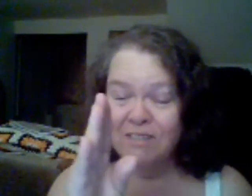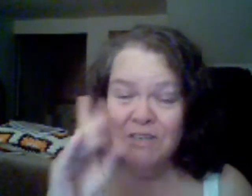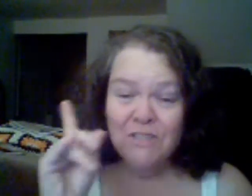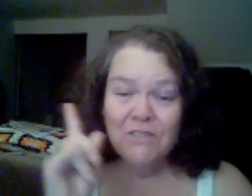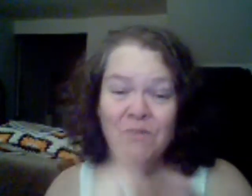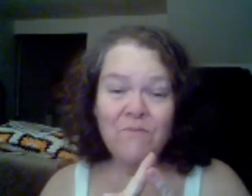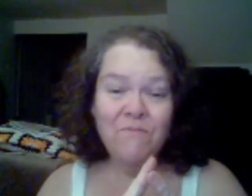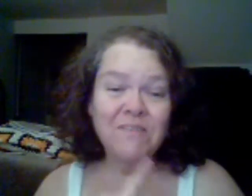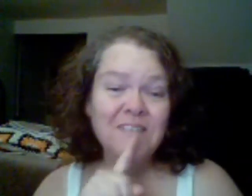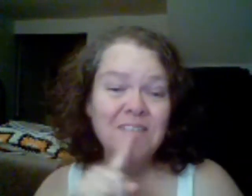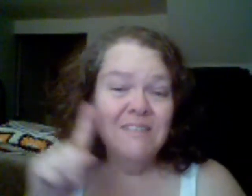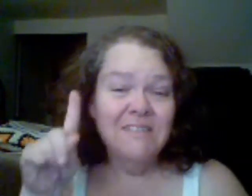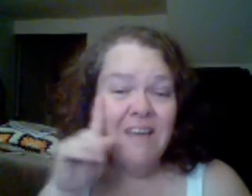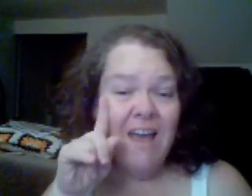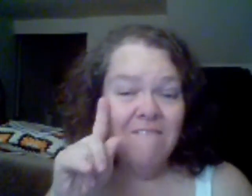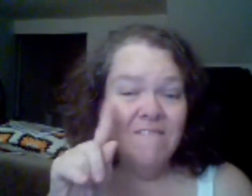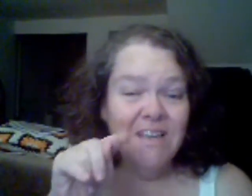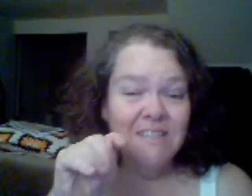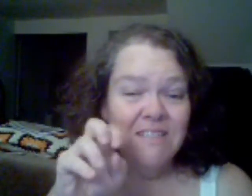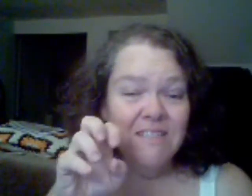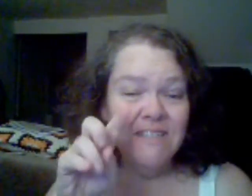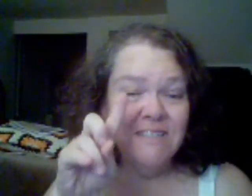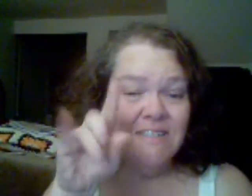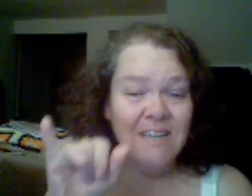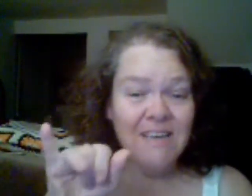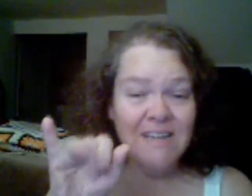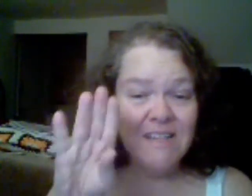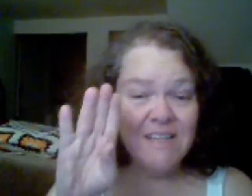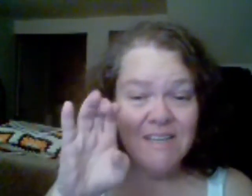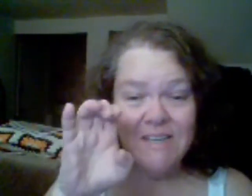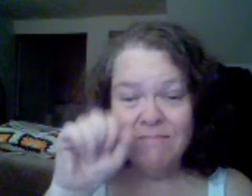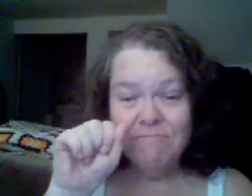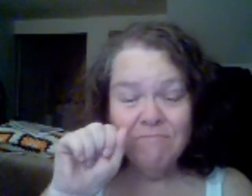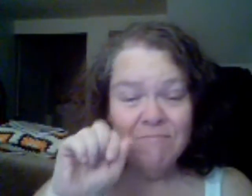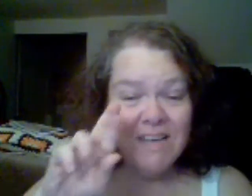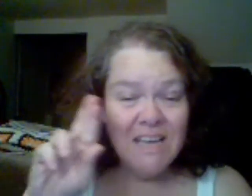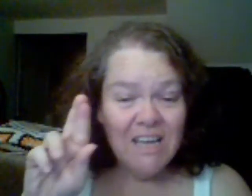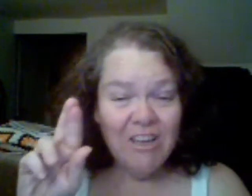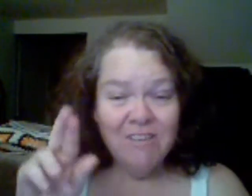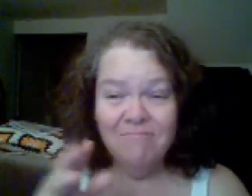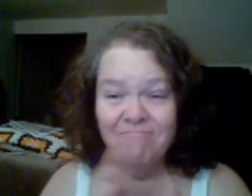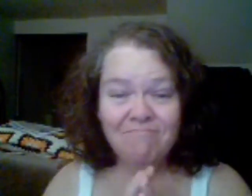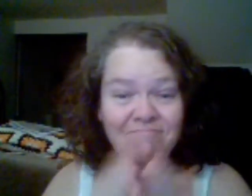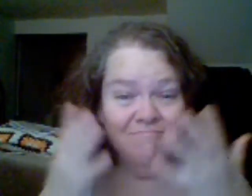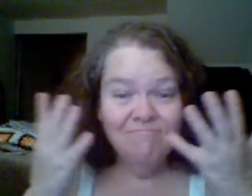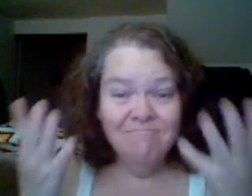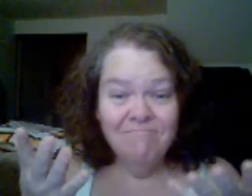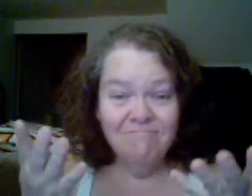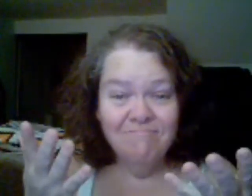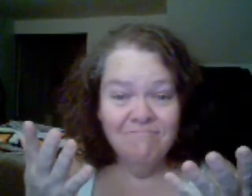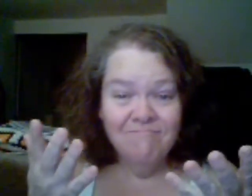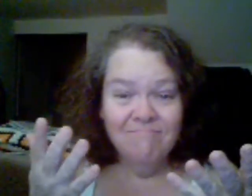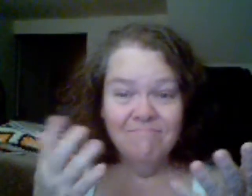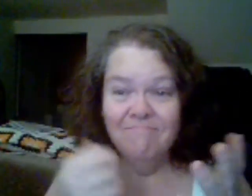Hey, it's nice to see you here. I just had a screen. Okay. Okay, no problem. We're here now.